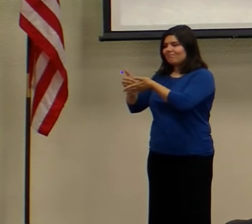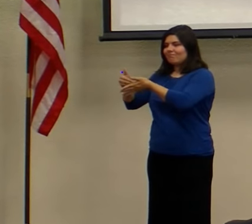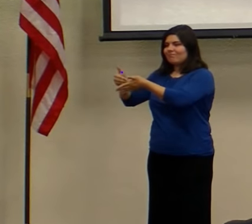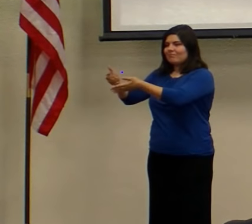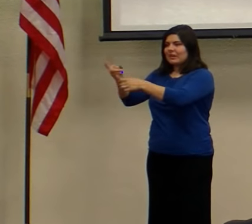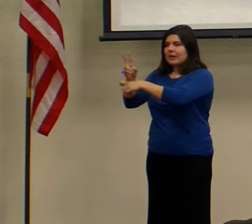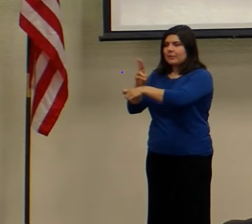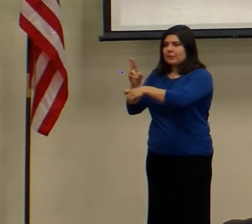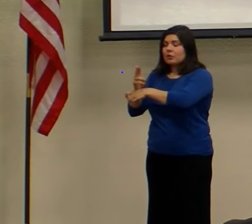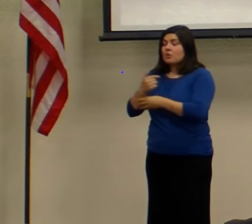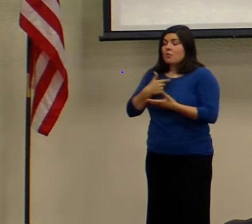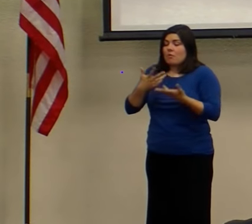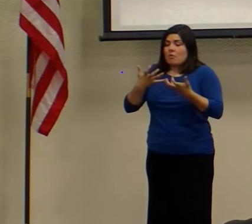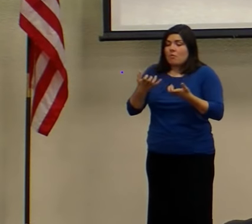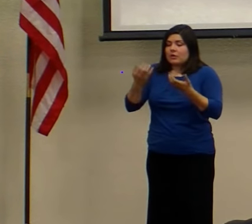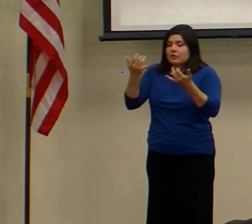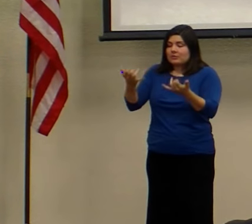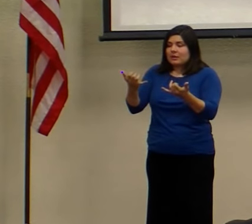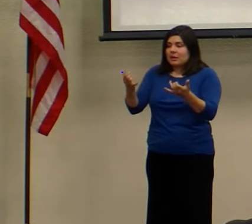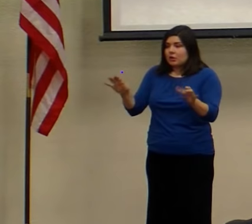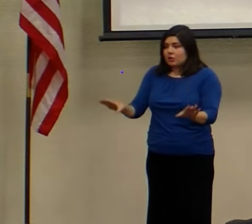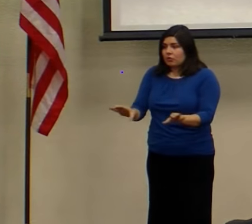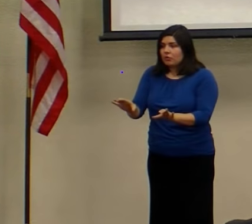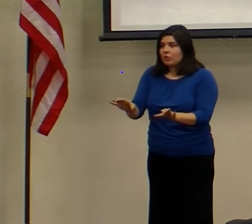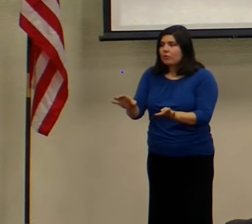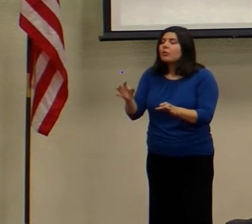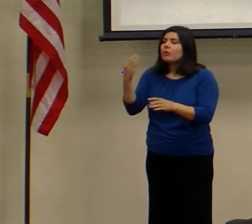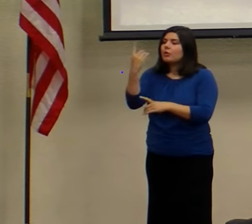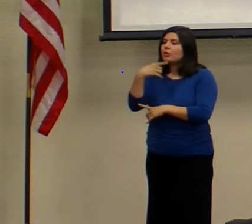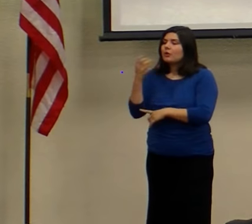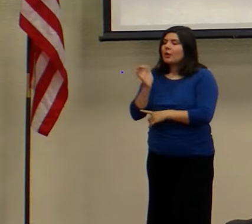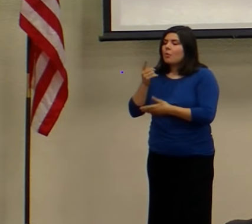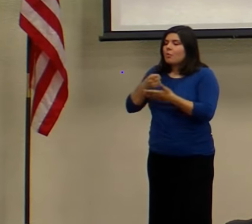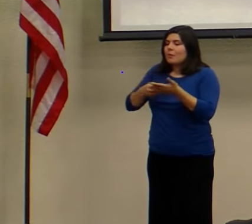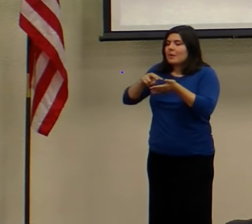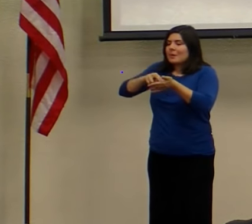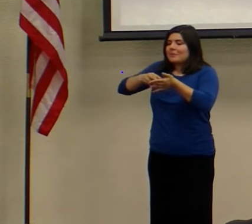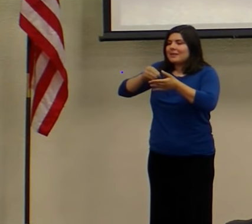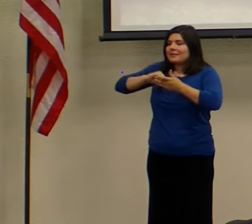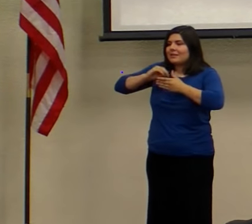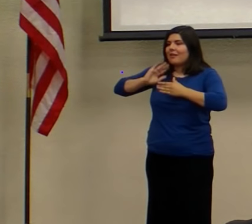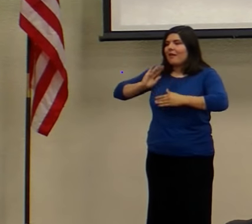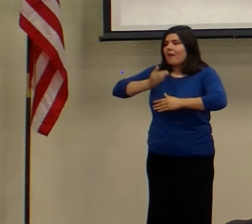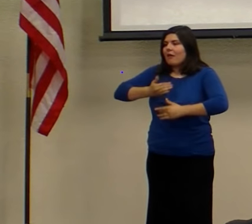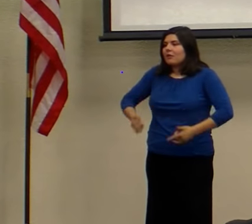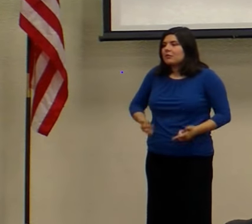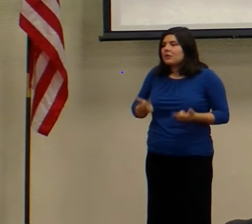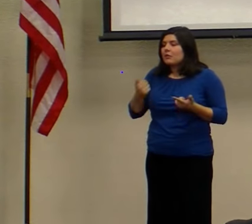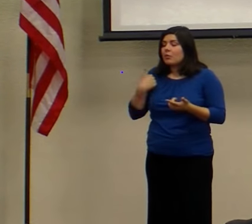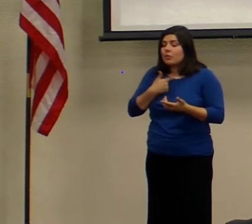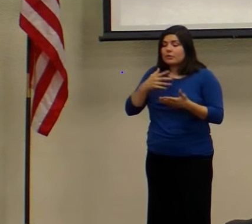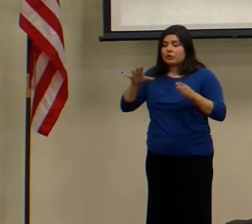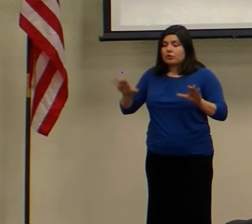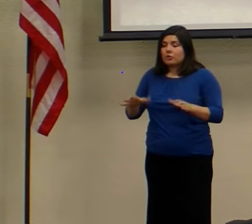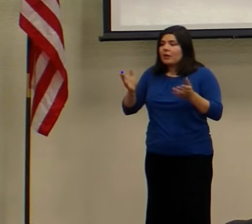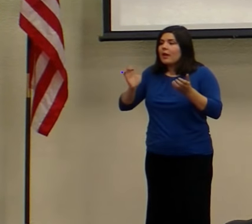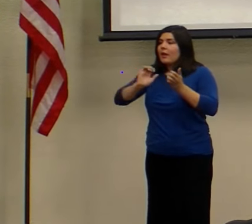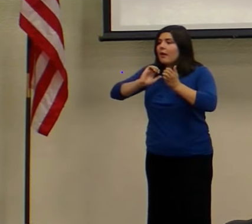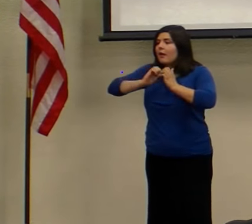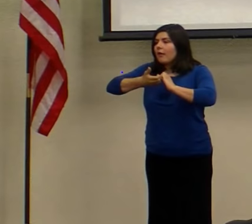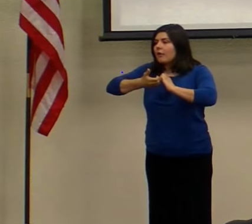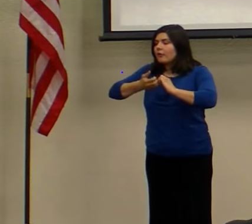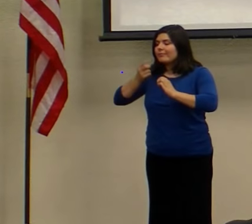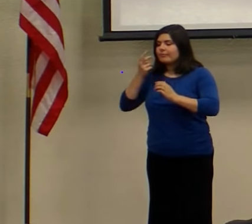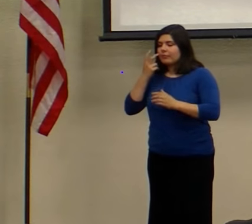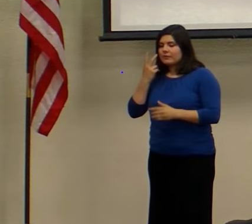what I want us to do today is to look at what that means in our lives. We'll be going, we'll be doing that by looking at the examples